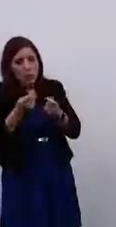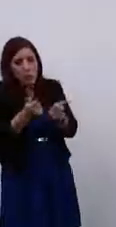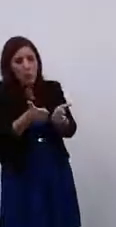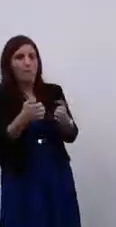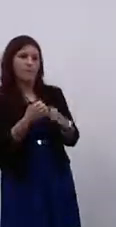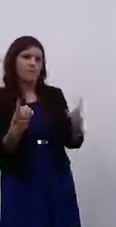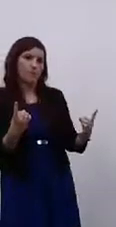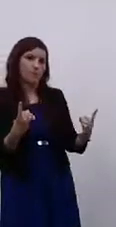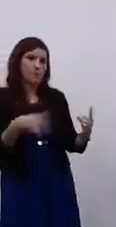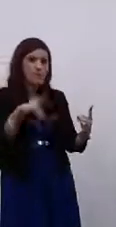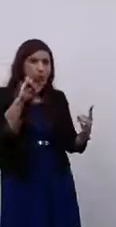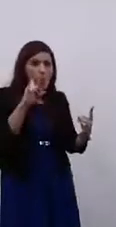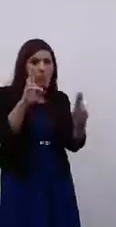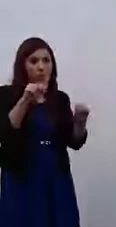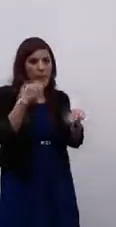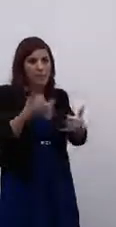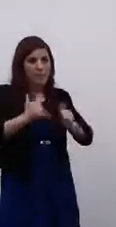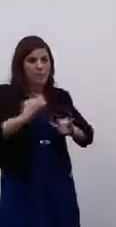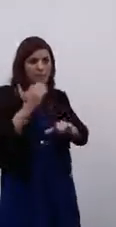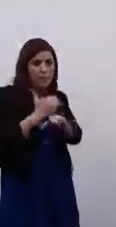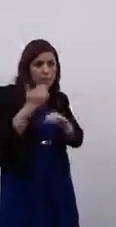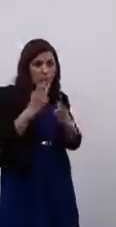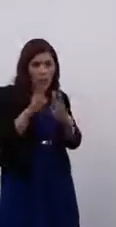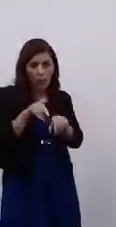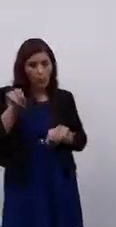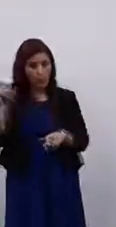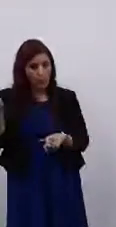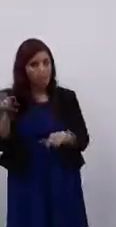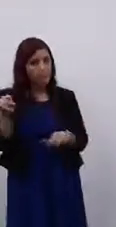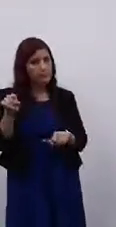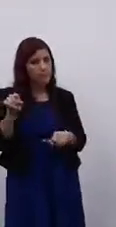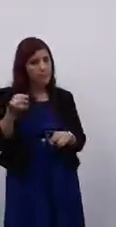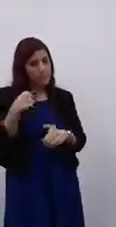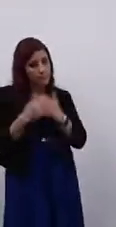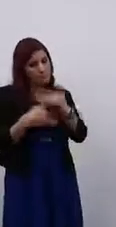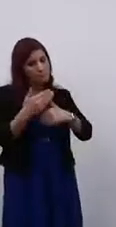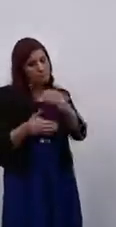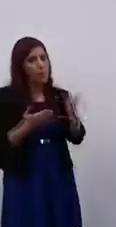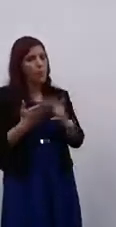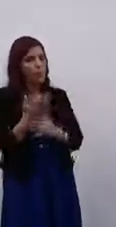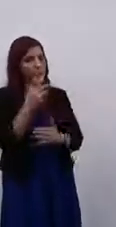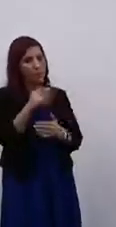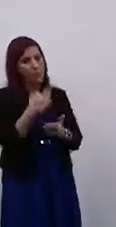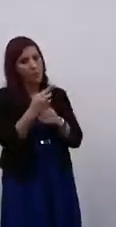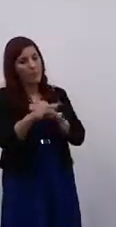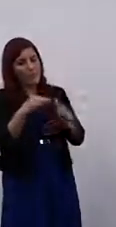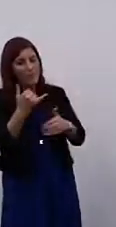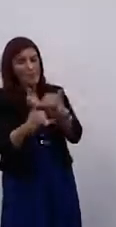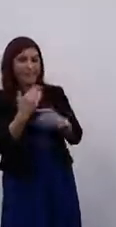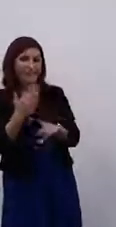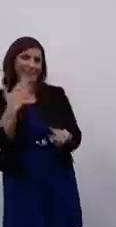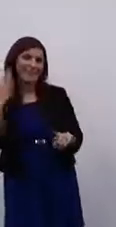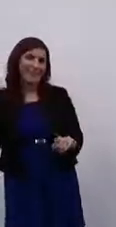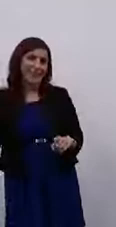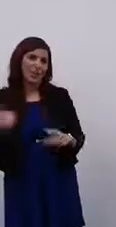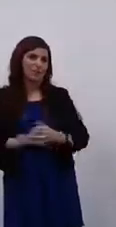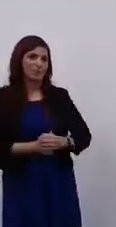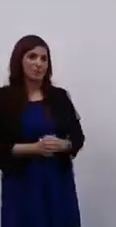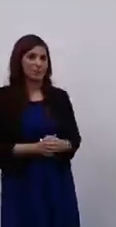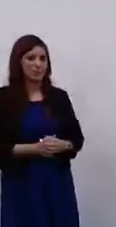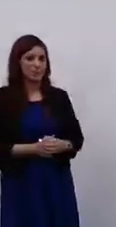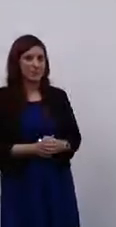we hope that we can continue to work with you guys as we do that over the coming months and years. Thank you very much. Great.